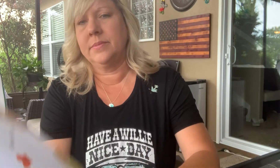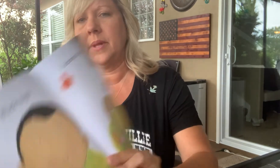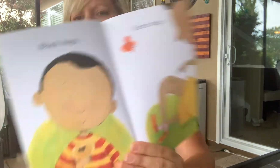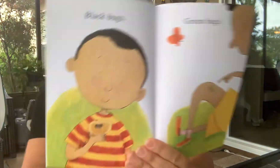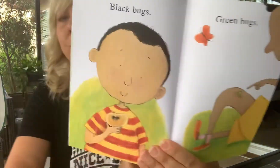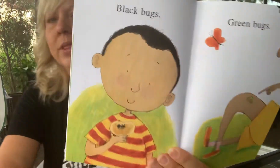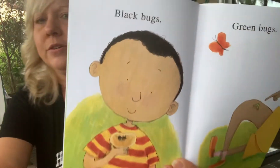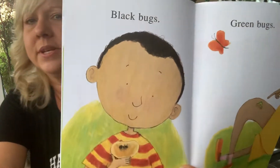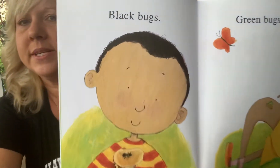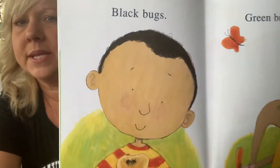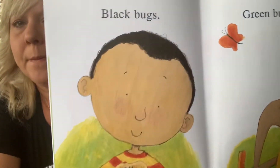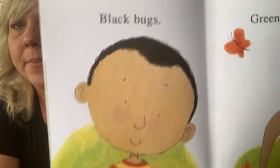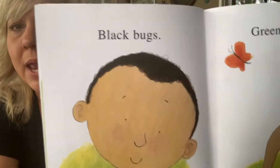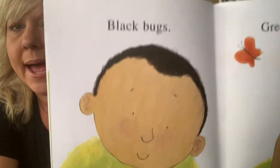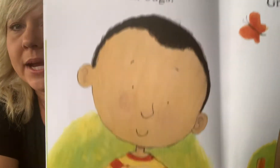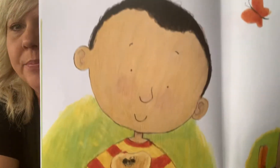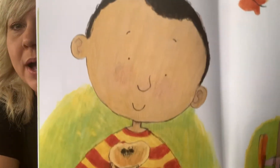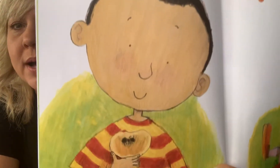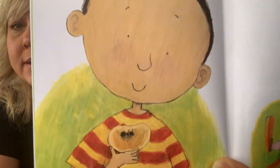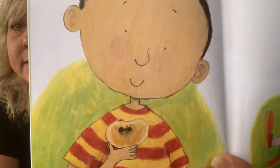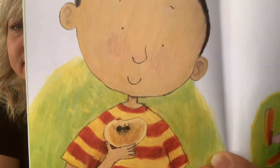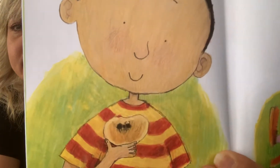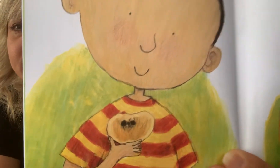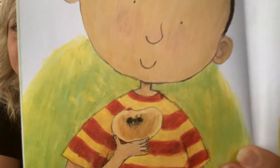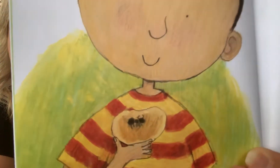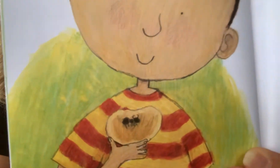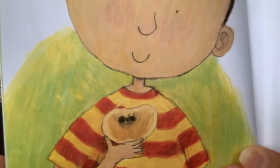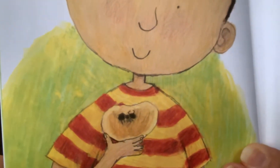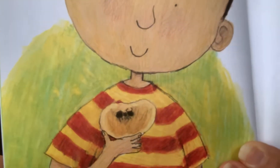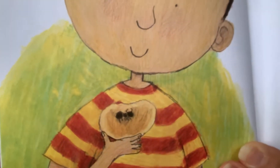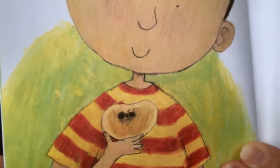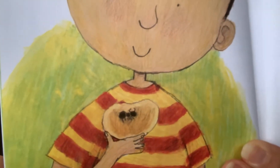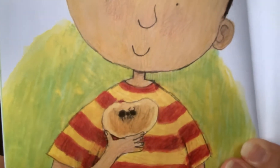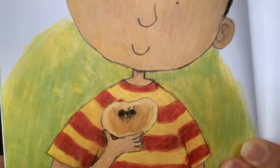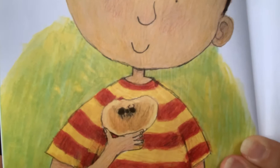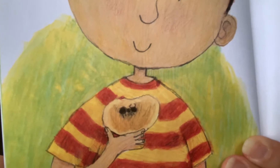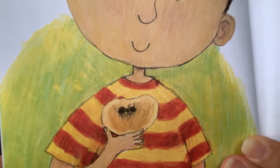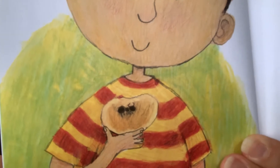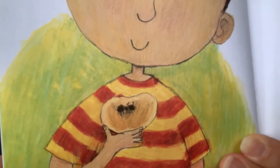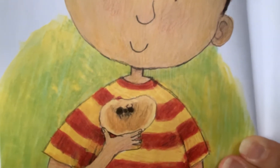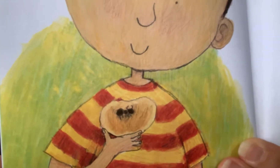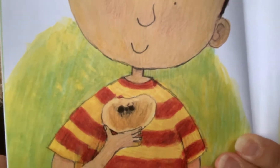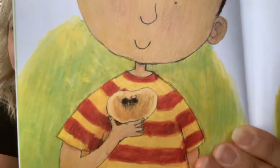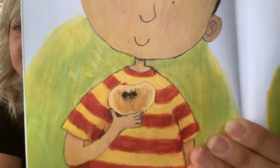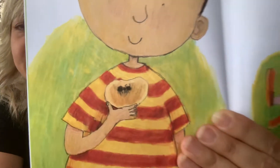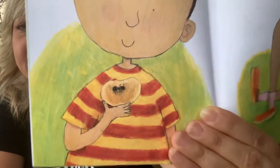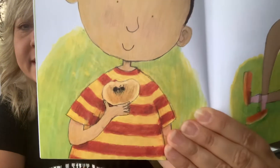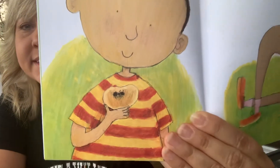Oh, we learned this. Black bugs. What's he got there? He has an ant.